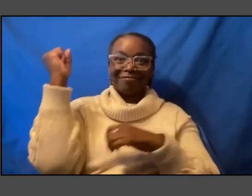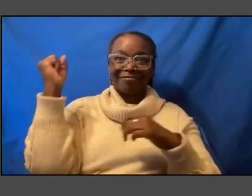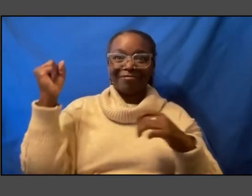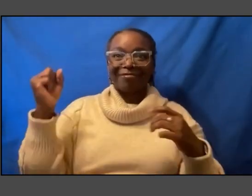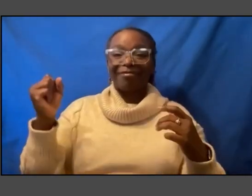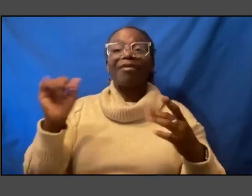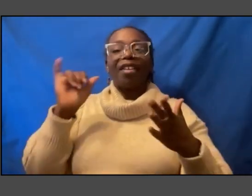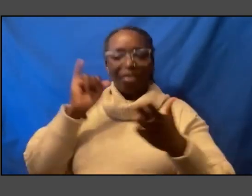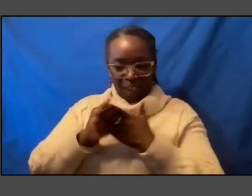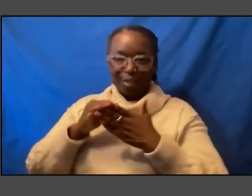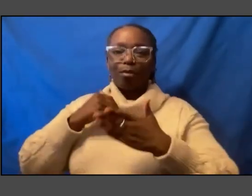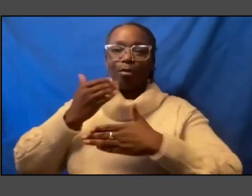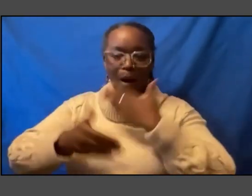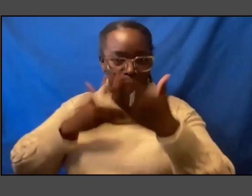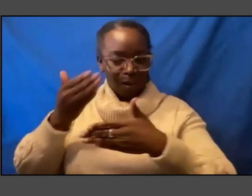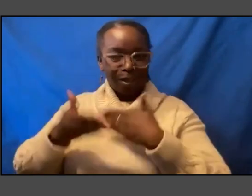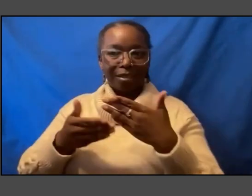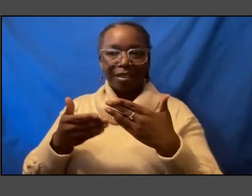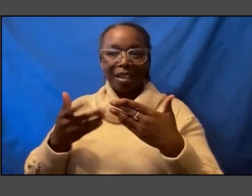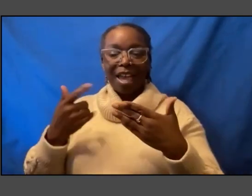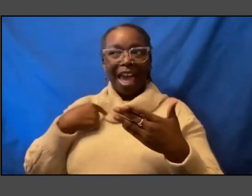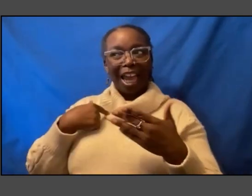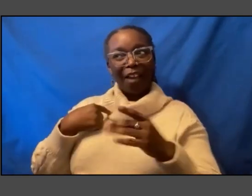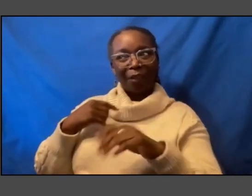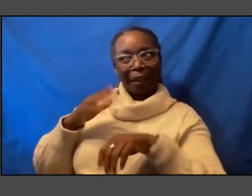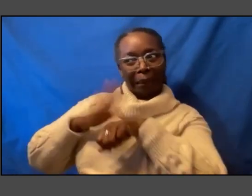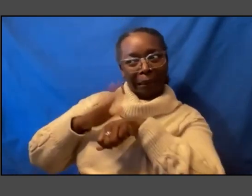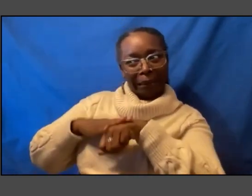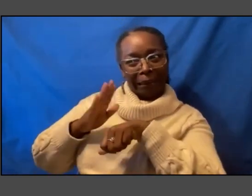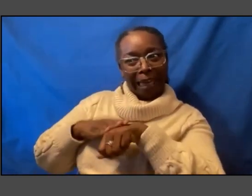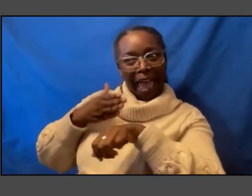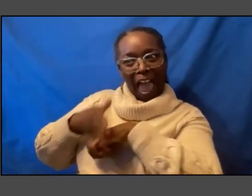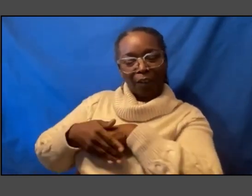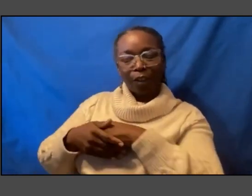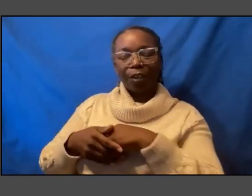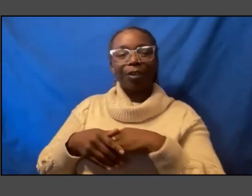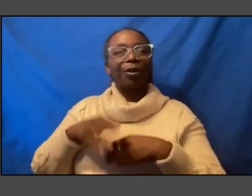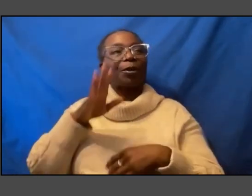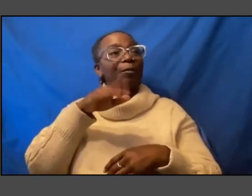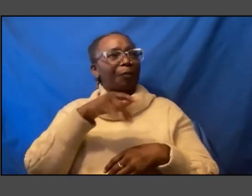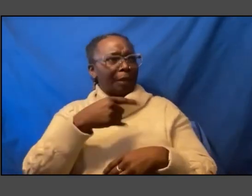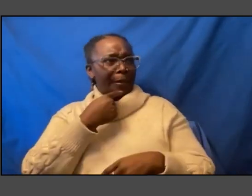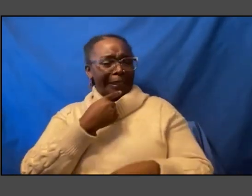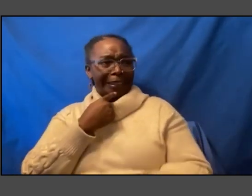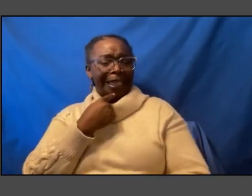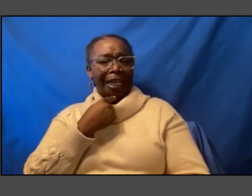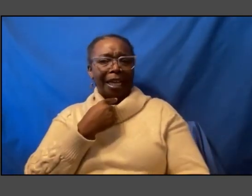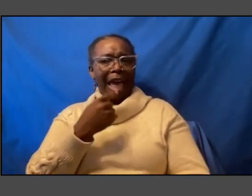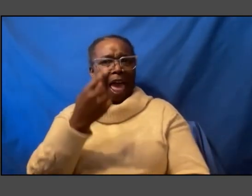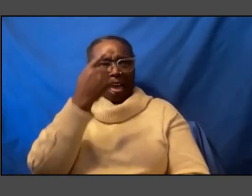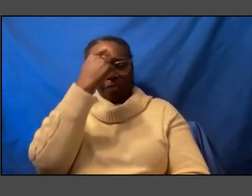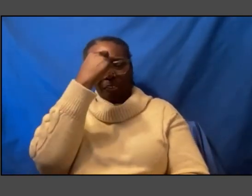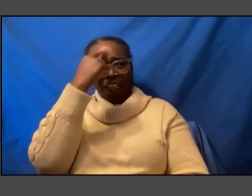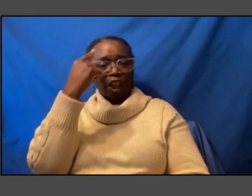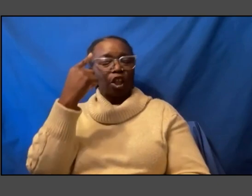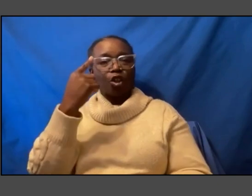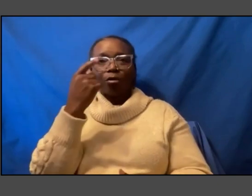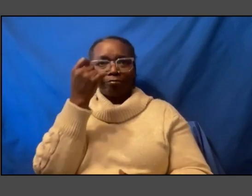have the alarm part after let me just simply say that I I think you've captured it so well and the simple way I look at that